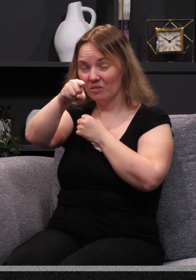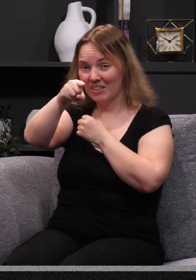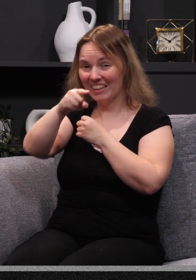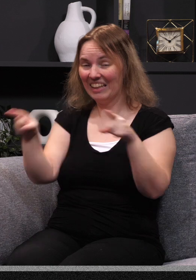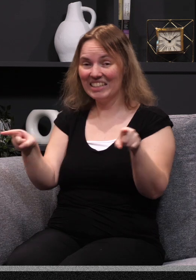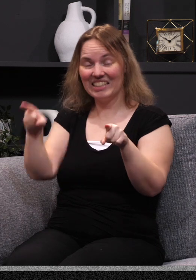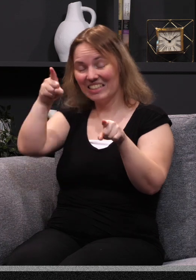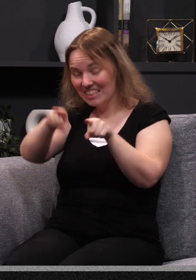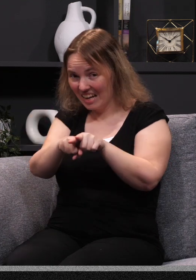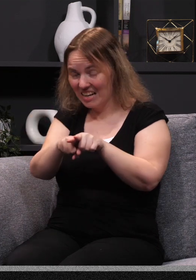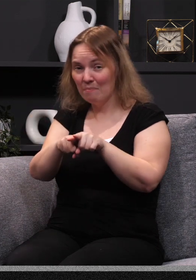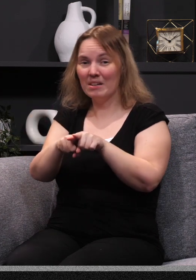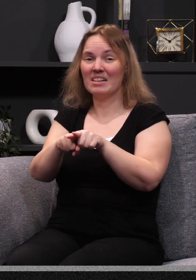as much as he loves Jesus?